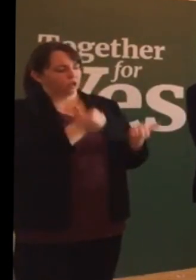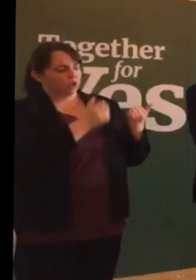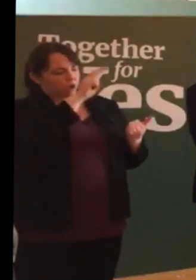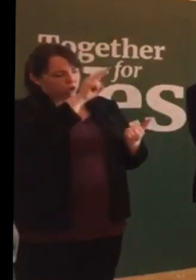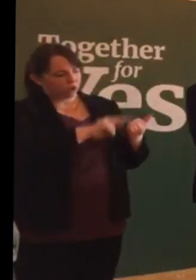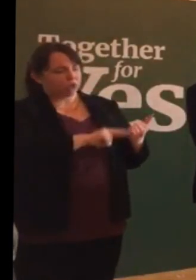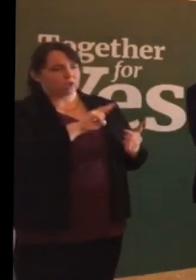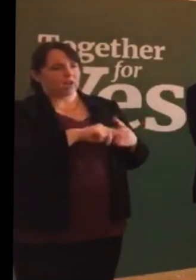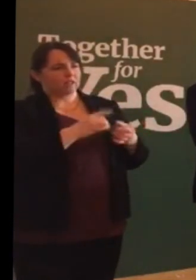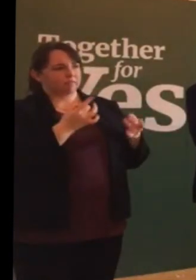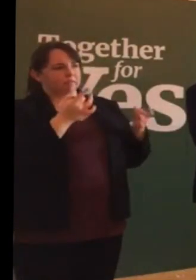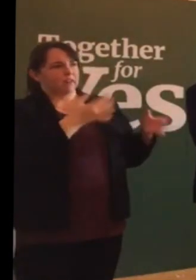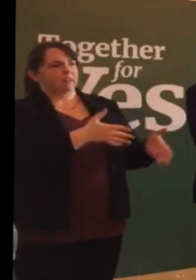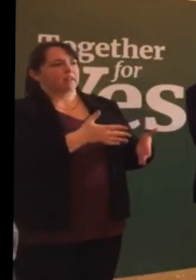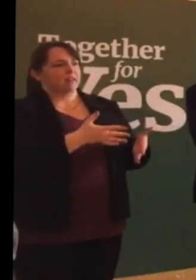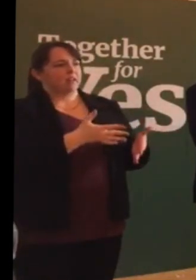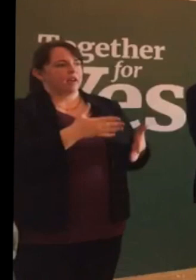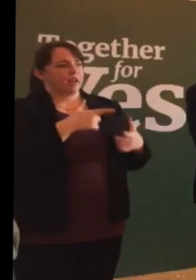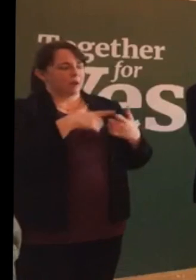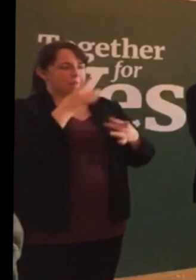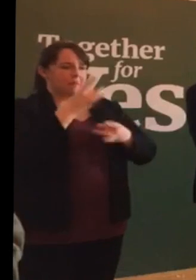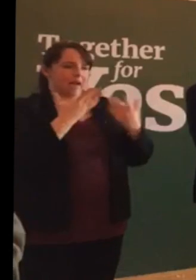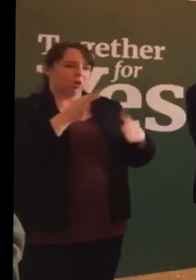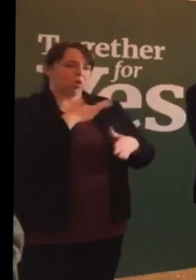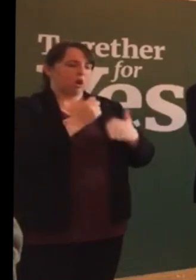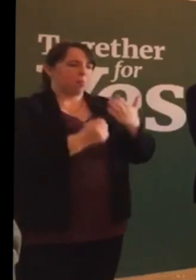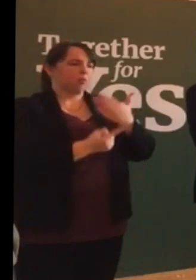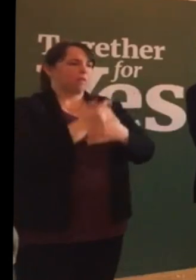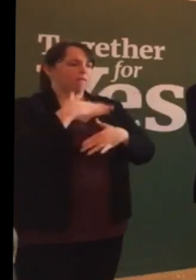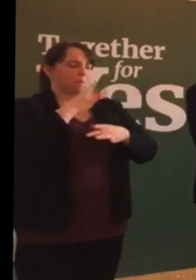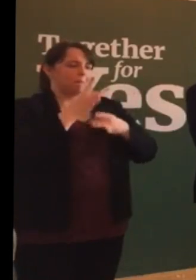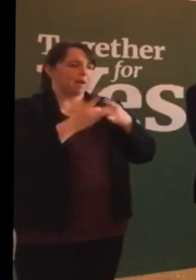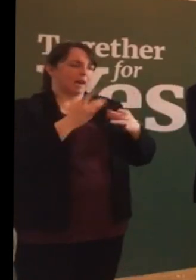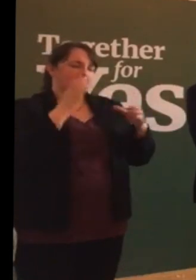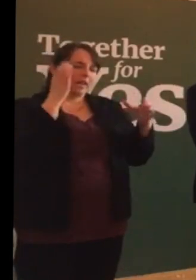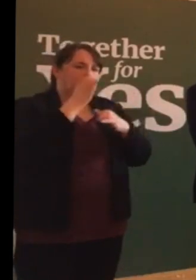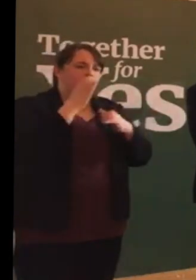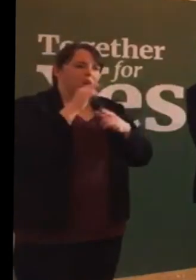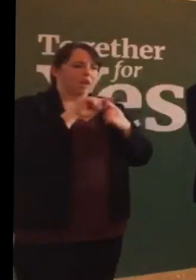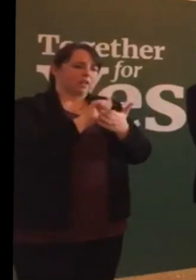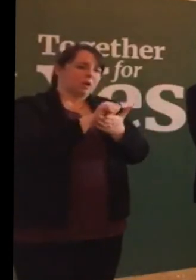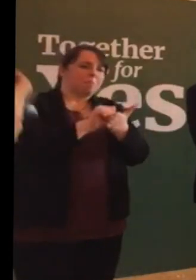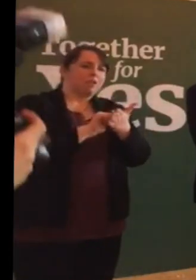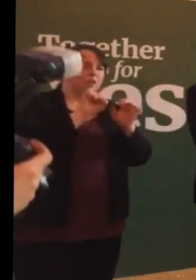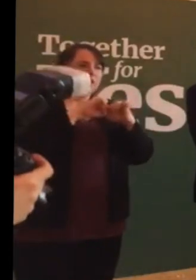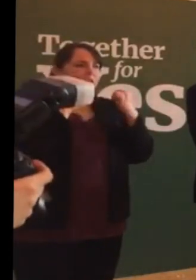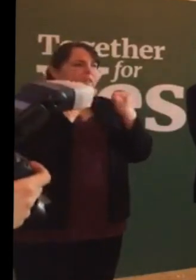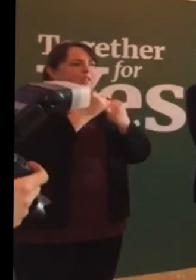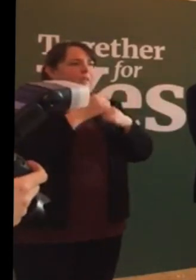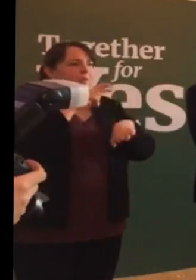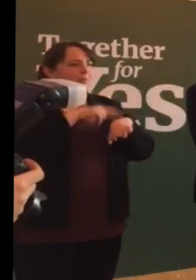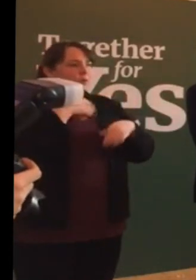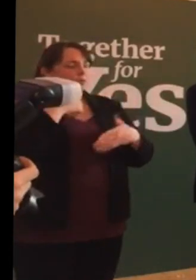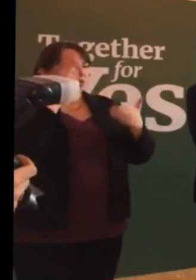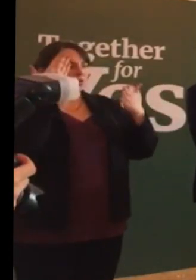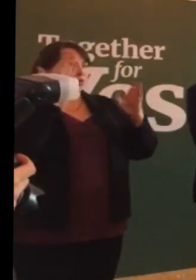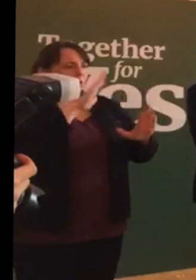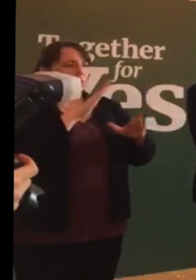take this opportunity to create a caring, compassionate society that better reflects who we are as a people.